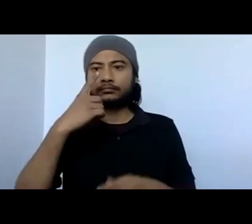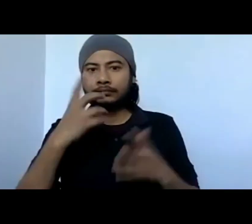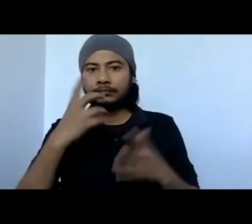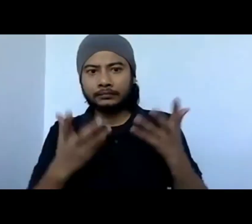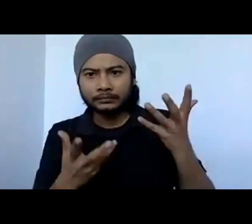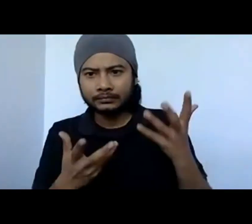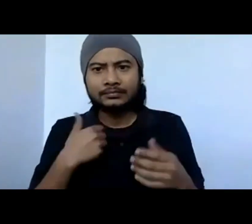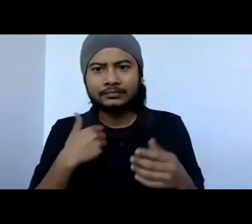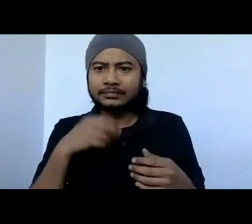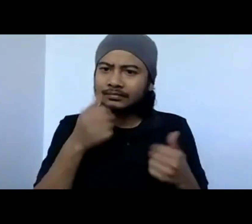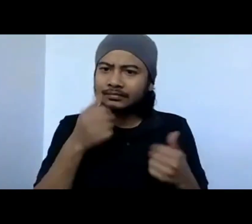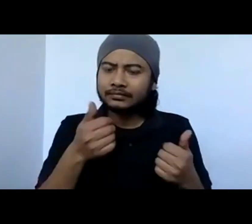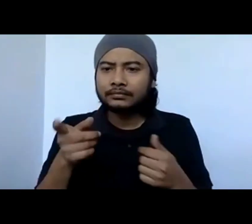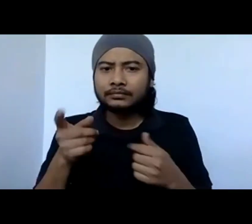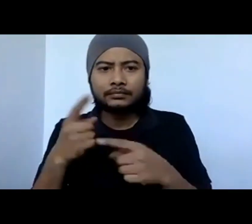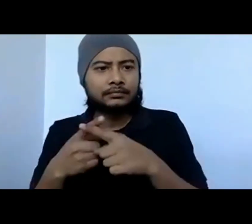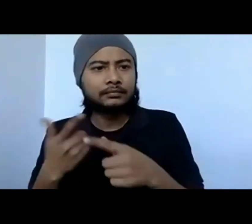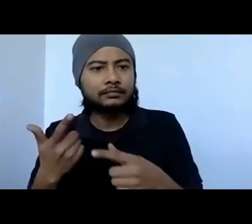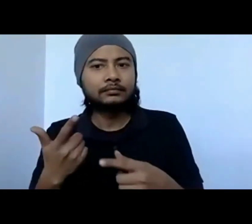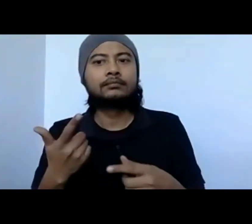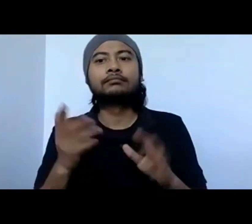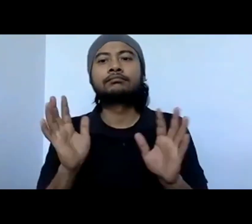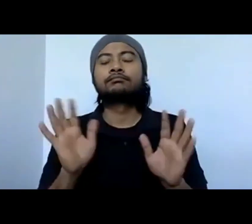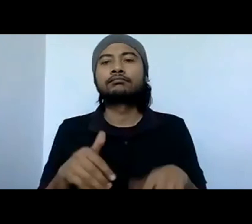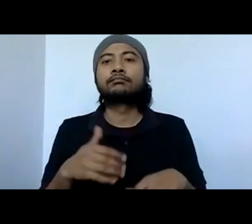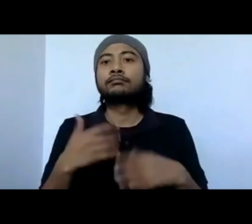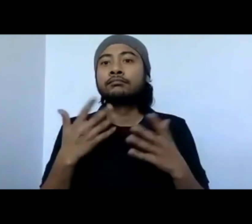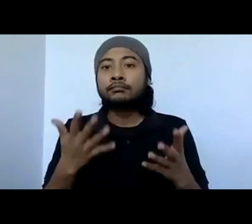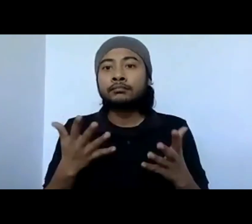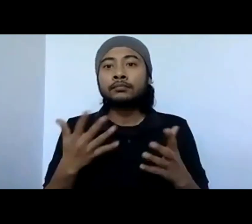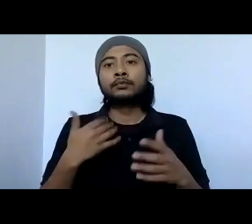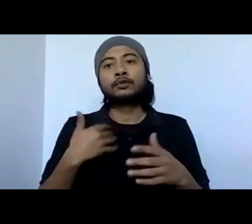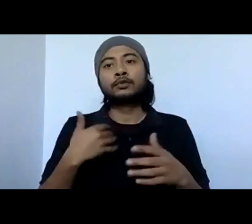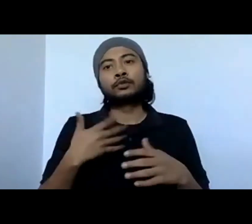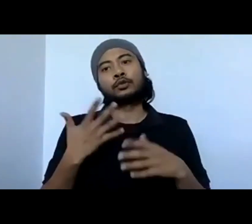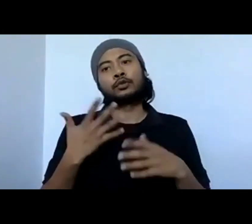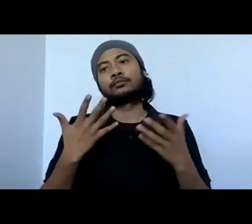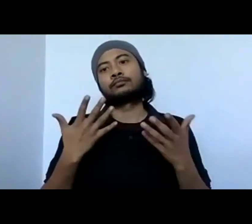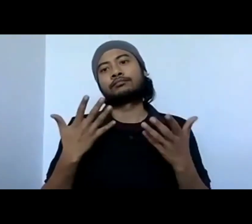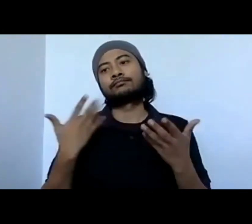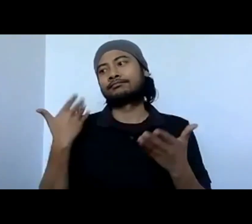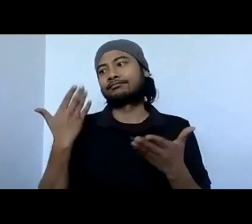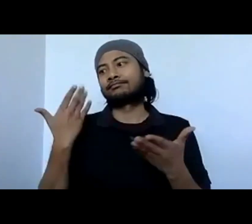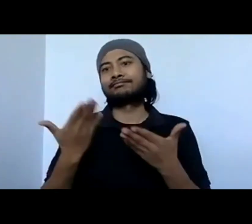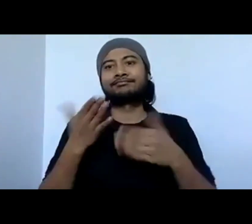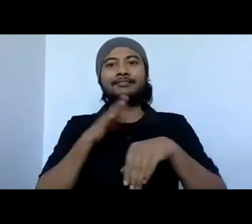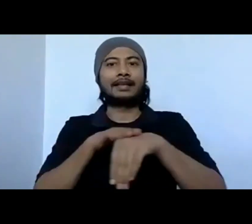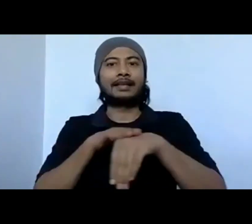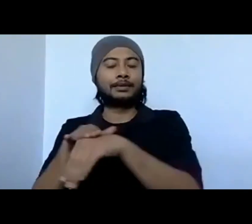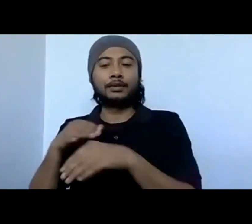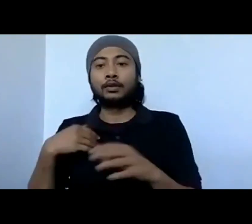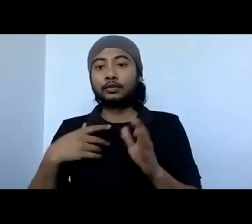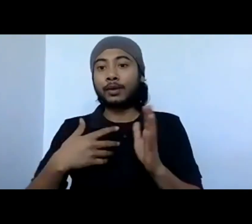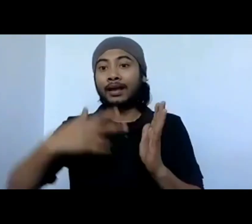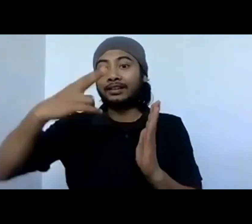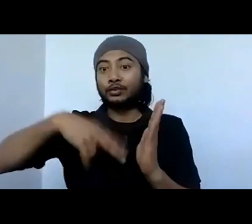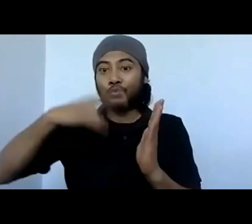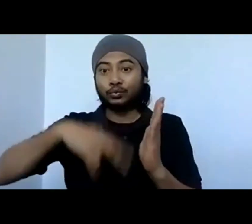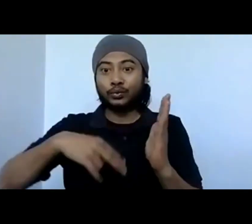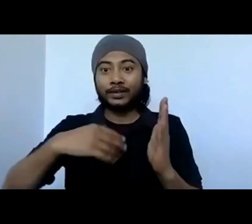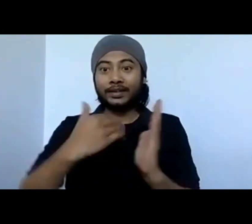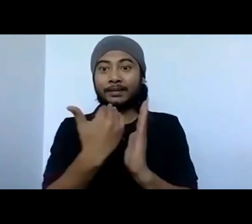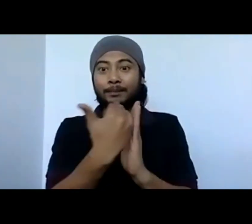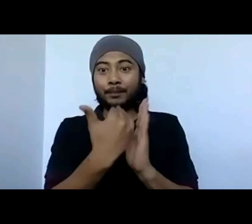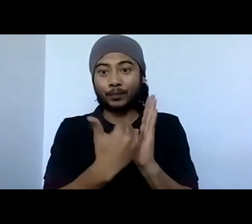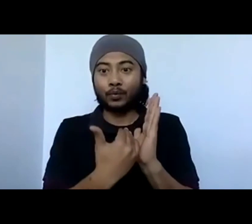So these are the experiences. throughout the reading programs, what we have tried to